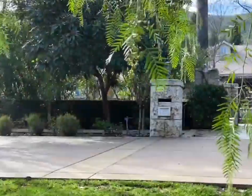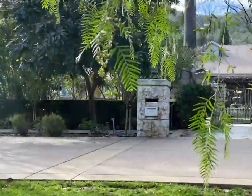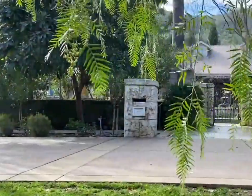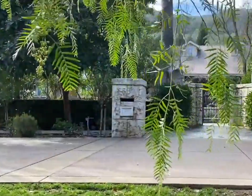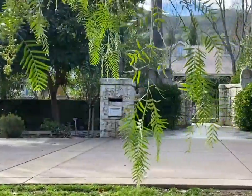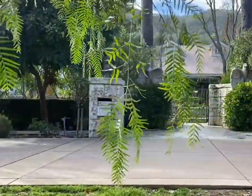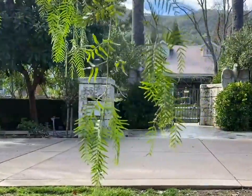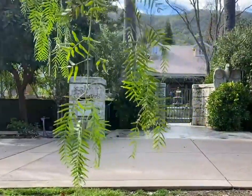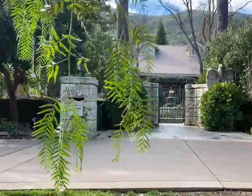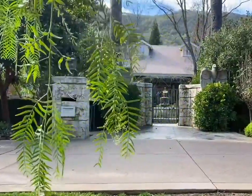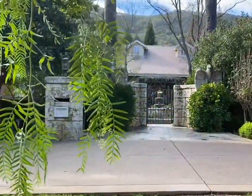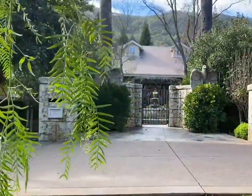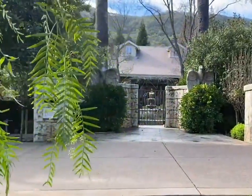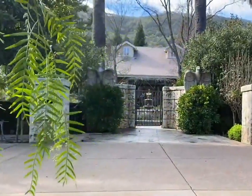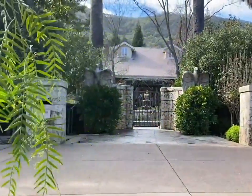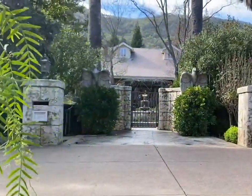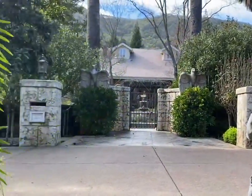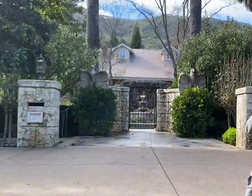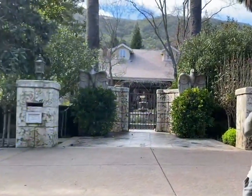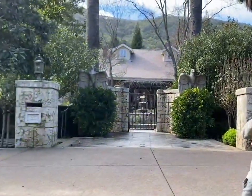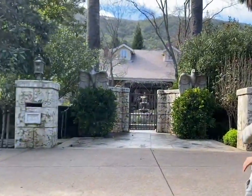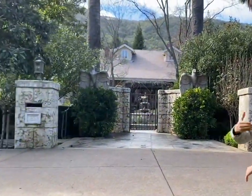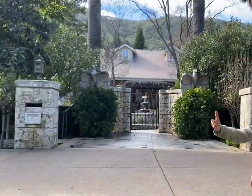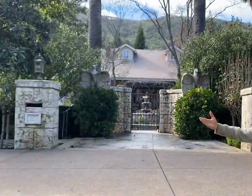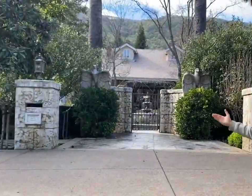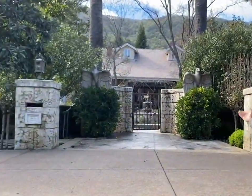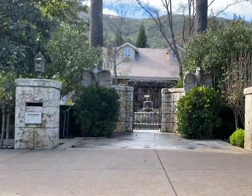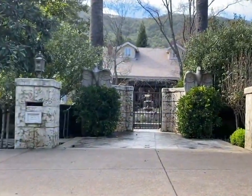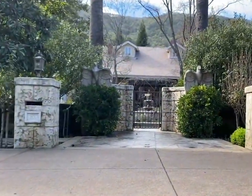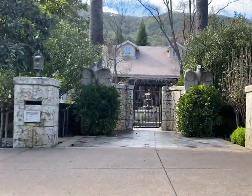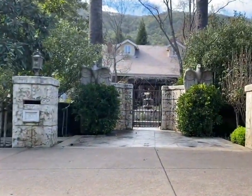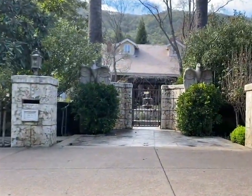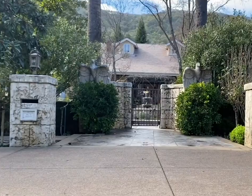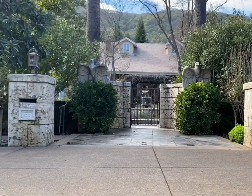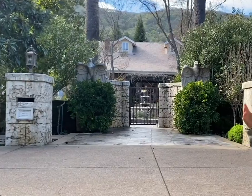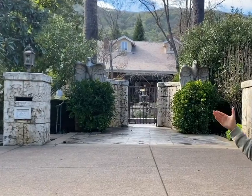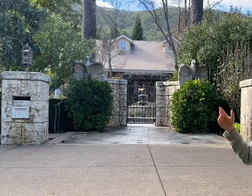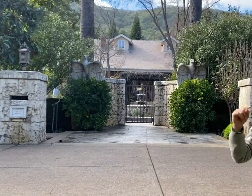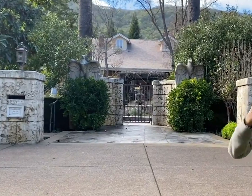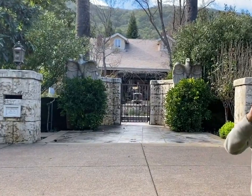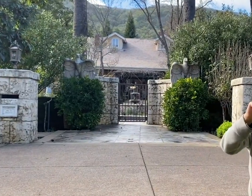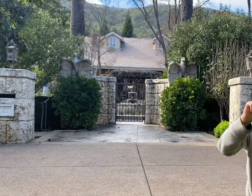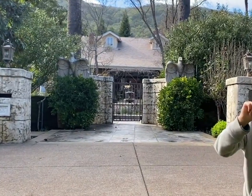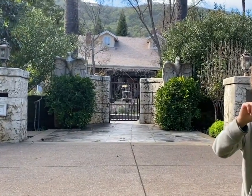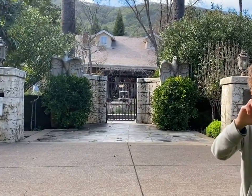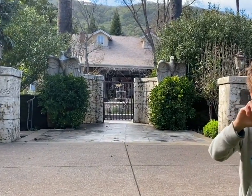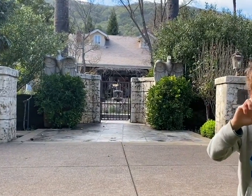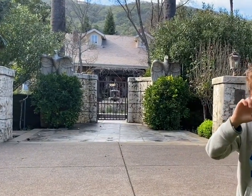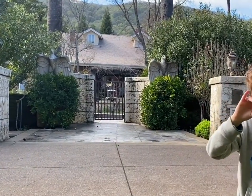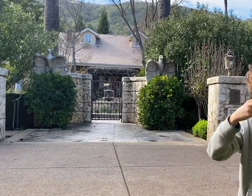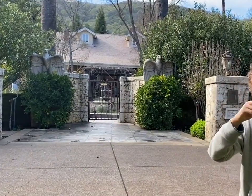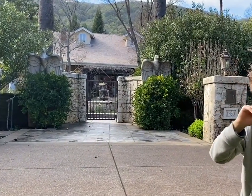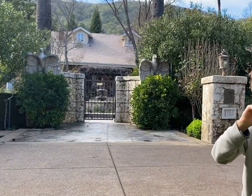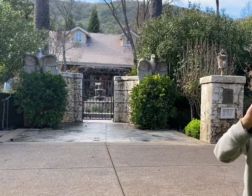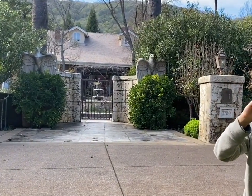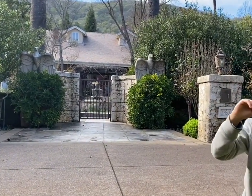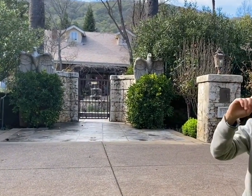Look at this beautiful house! This is the home of the late John Madden here on